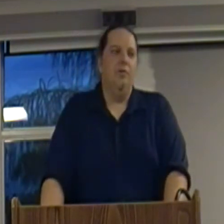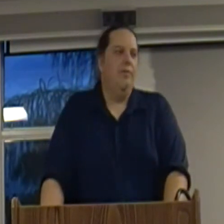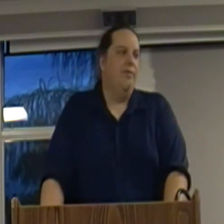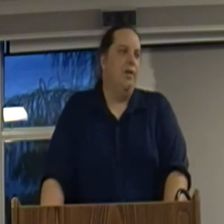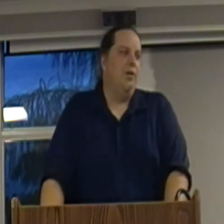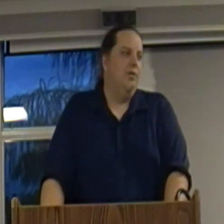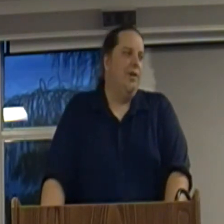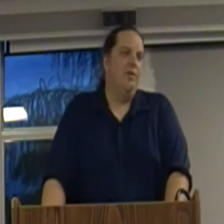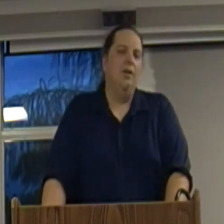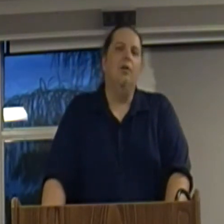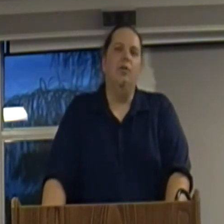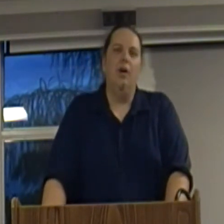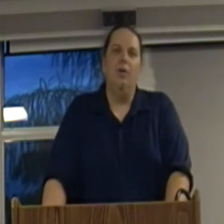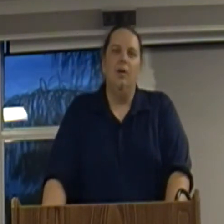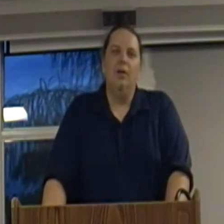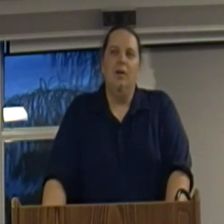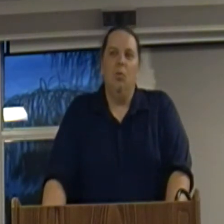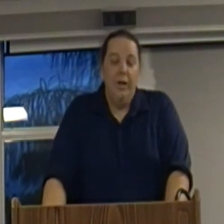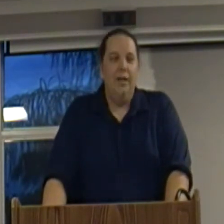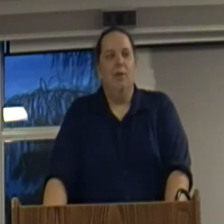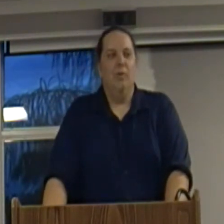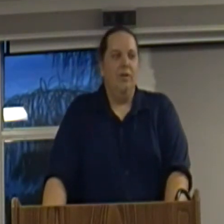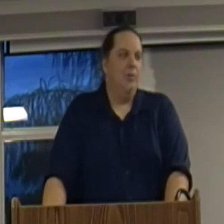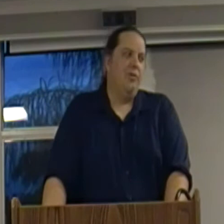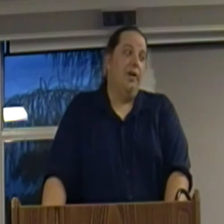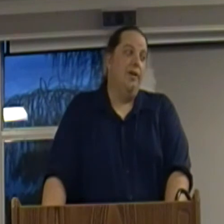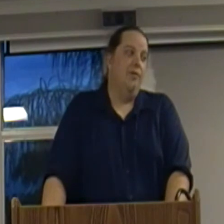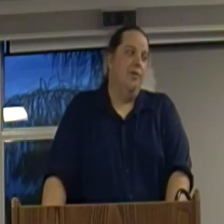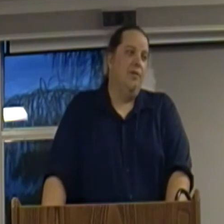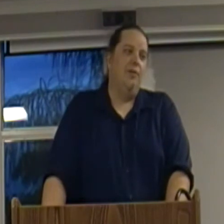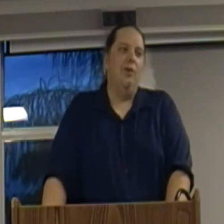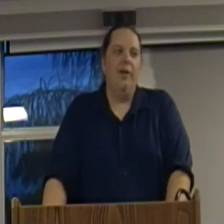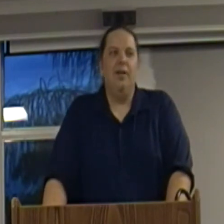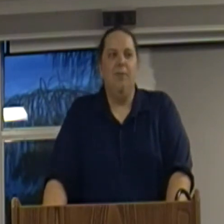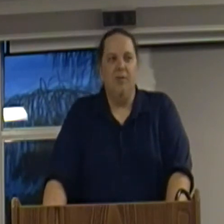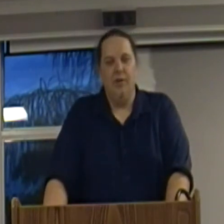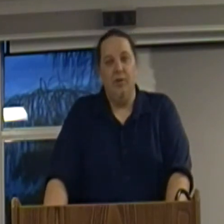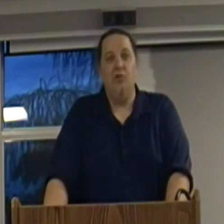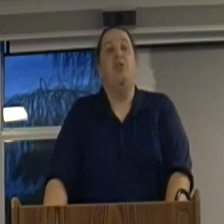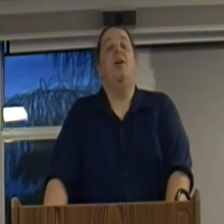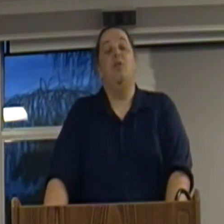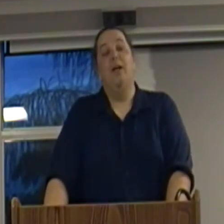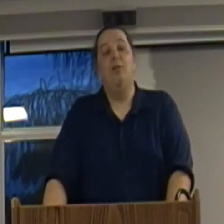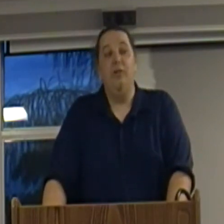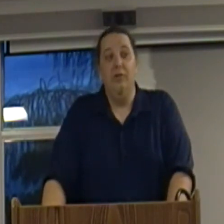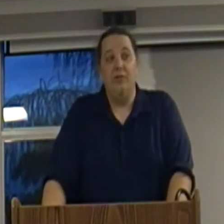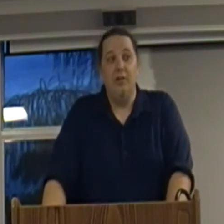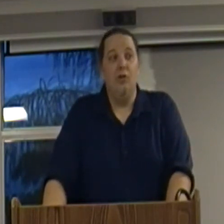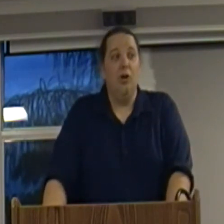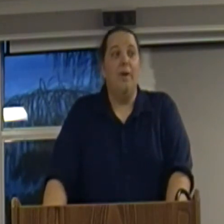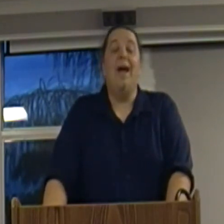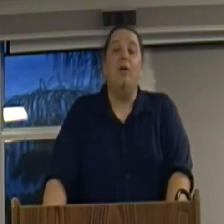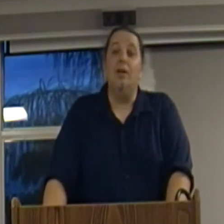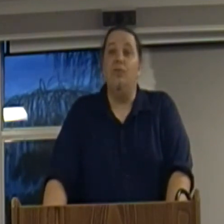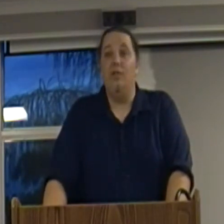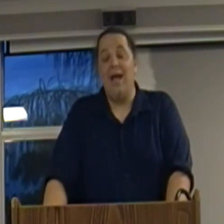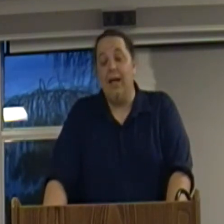150, 170 years ago, we were the libertarians. They stole that name from us, as they are trying to steal the term anarchist today.